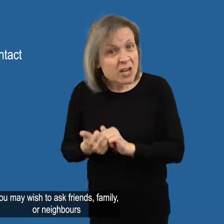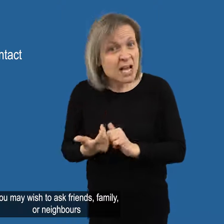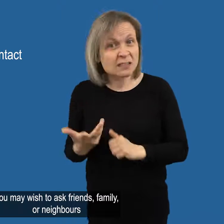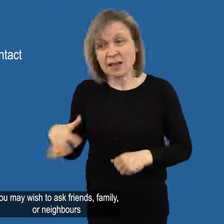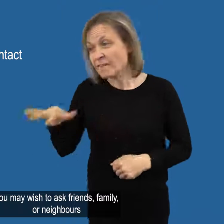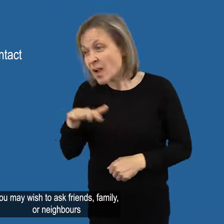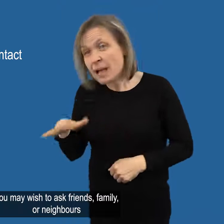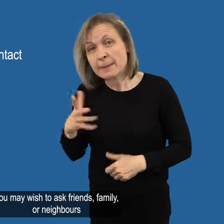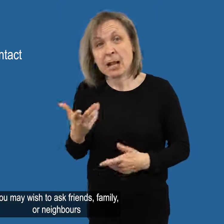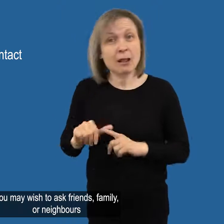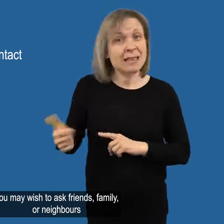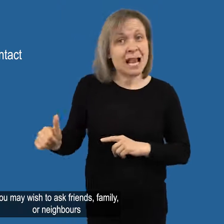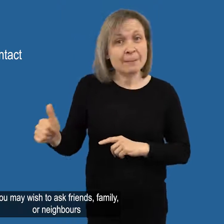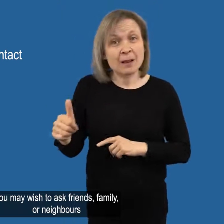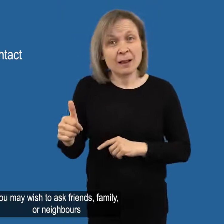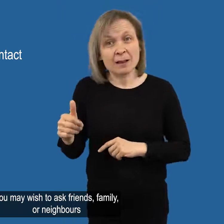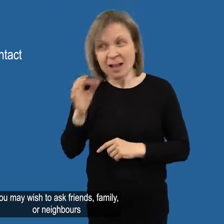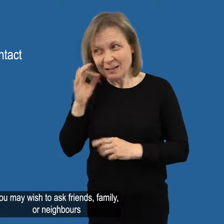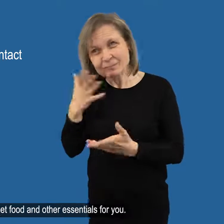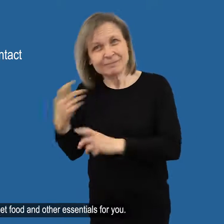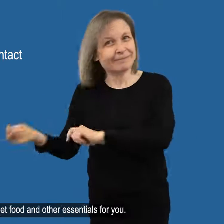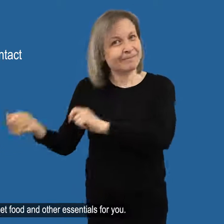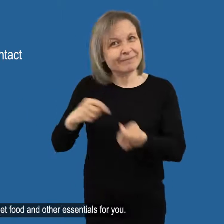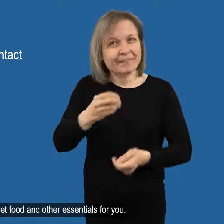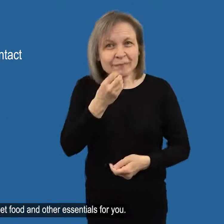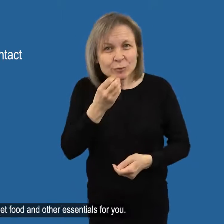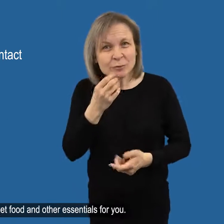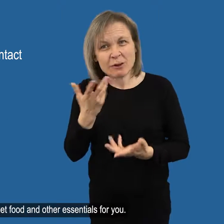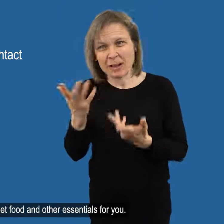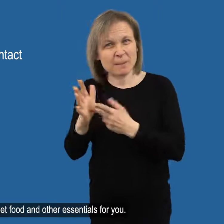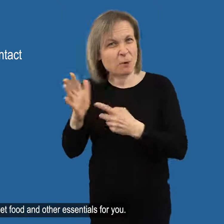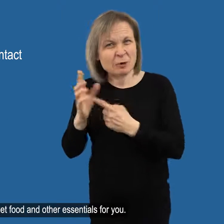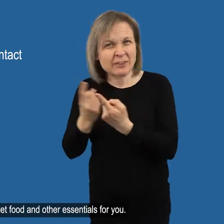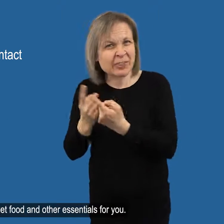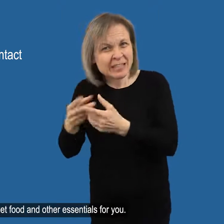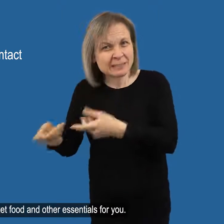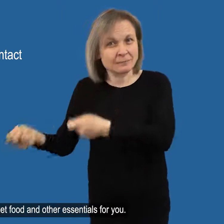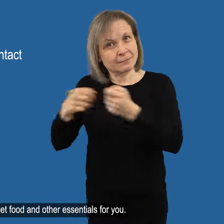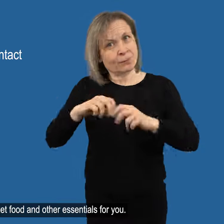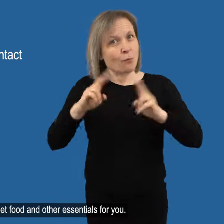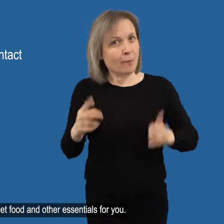You may wish to ask friends, family or neighbours to get food and other essentials for you